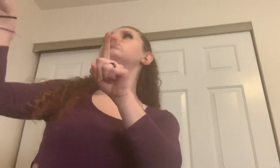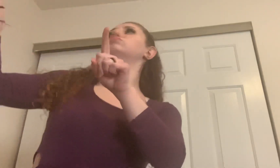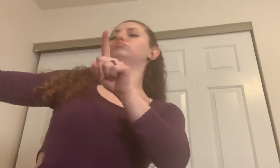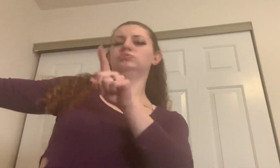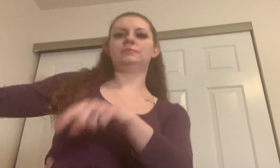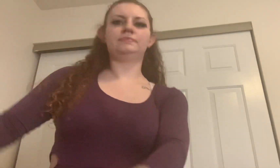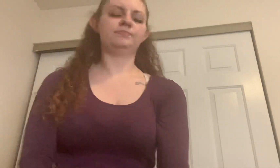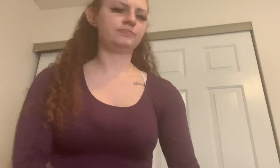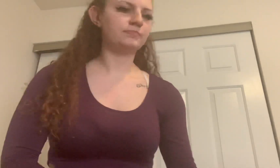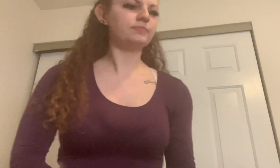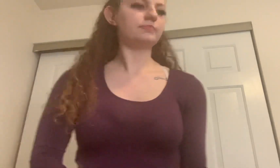from home.